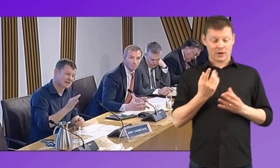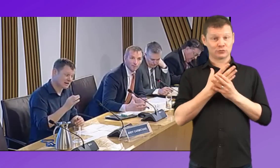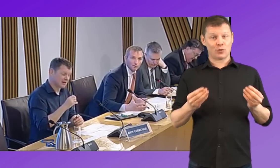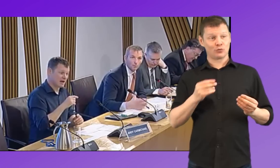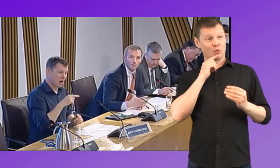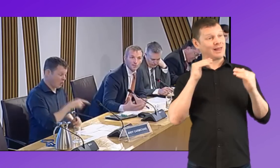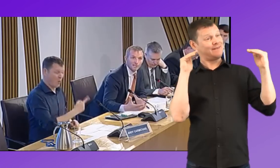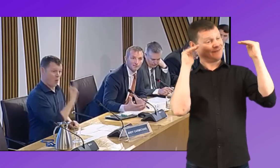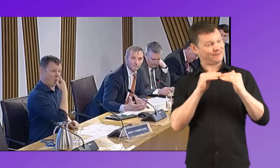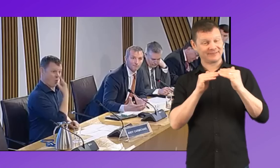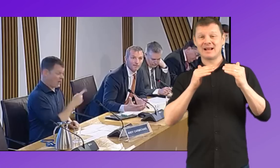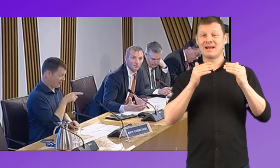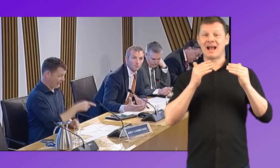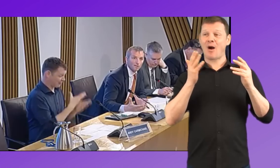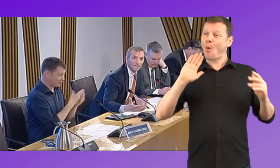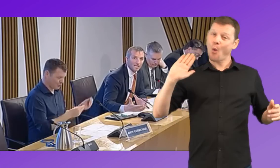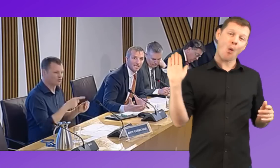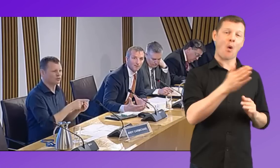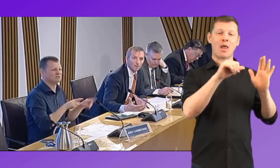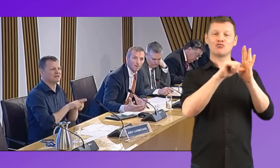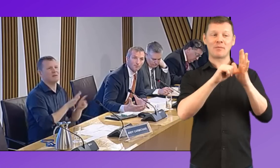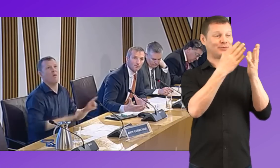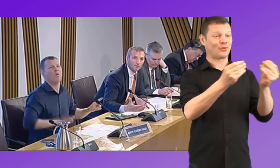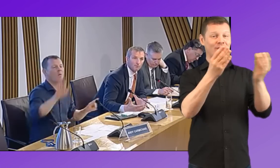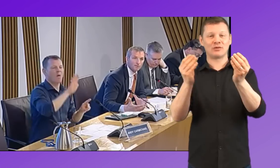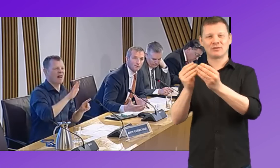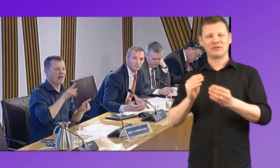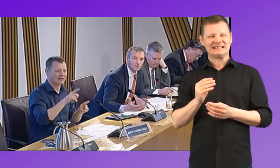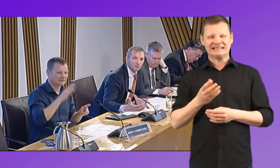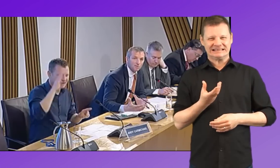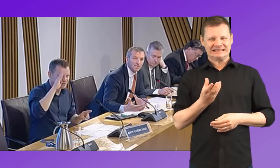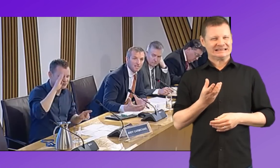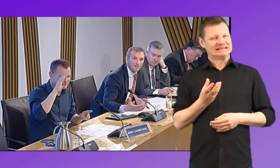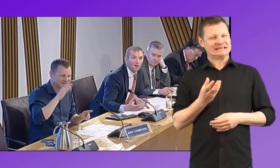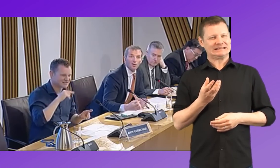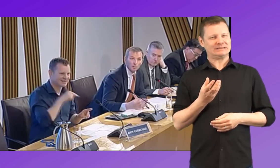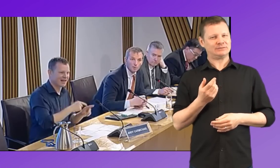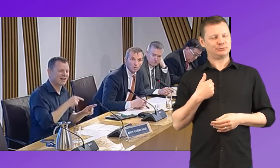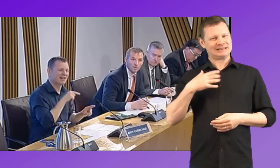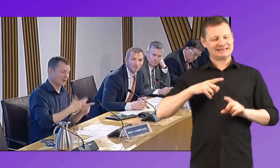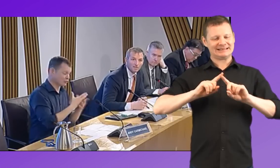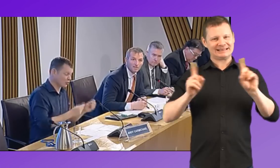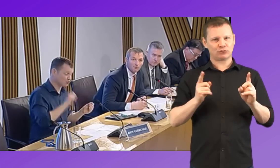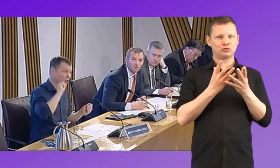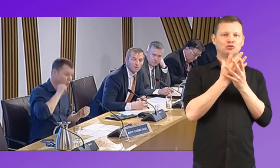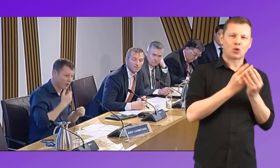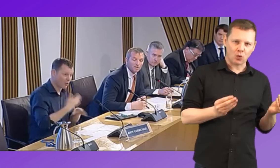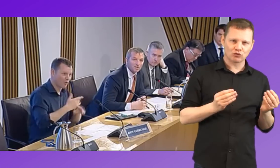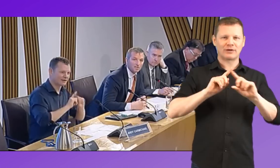a sort of one-size-fits-all and end up coming up with solutions that really aren't going to work in different parts of the country?